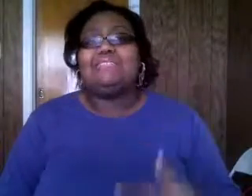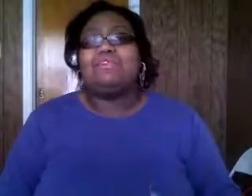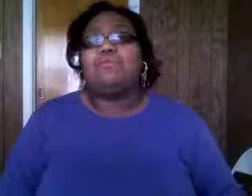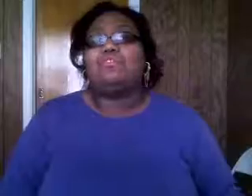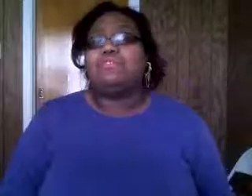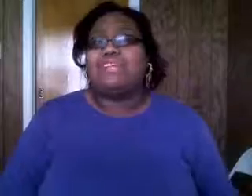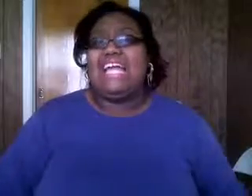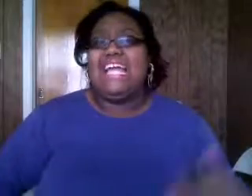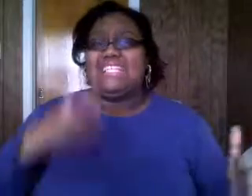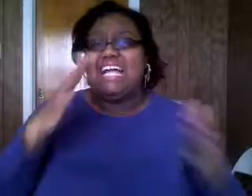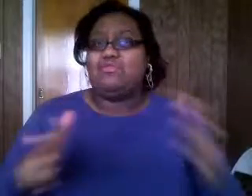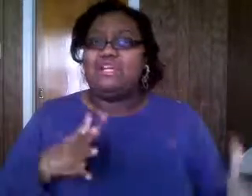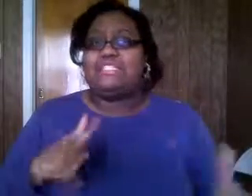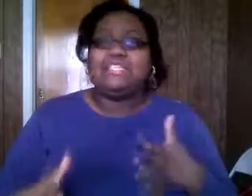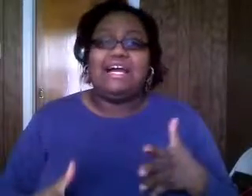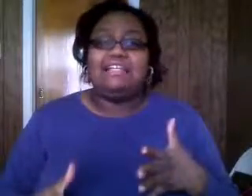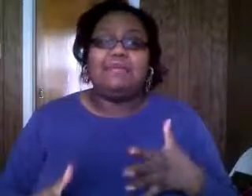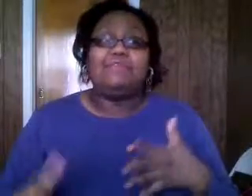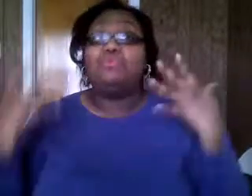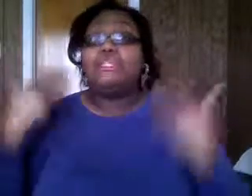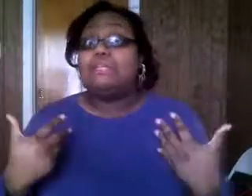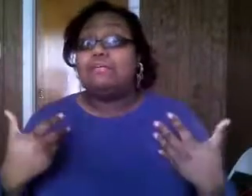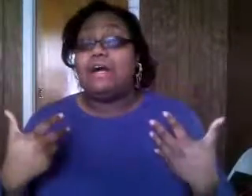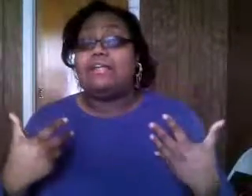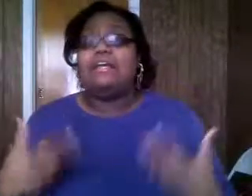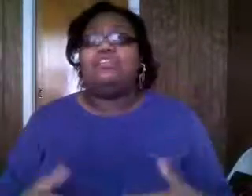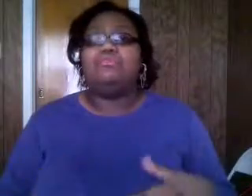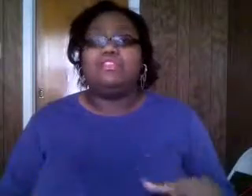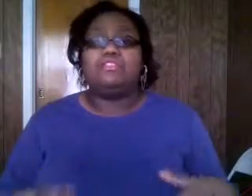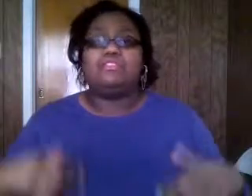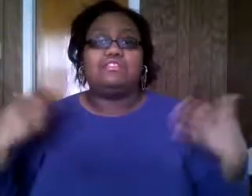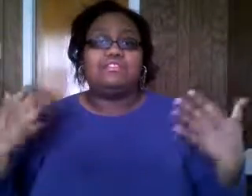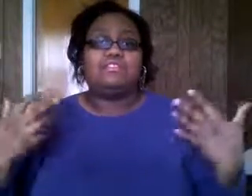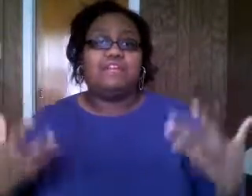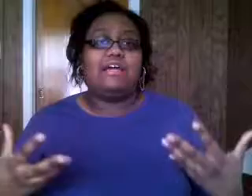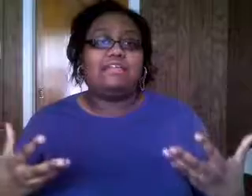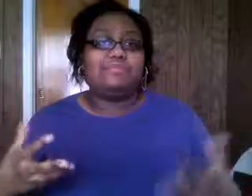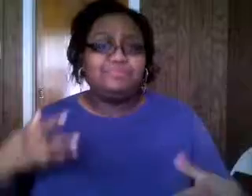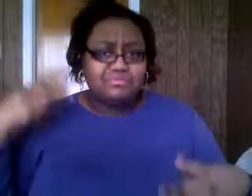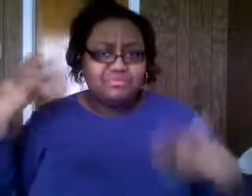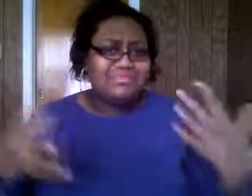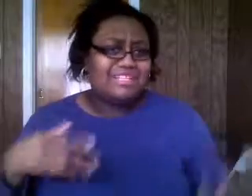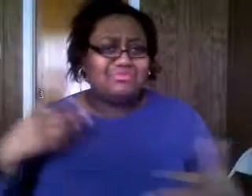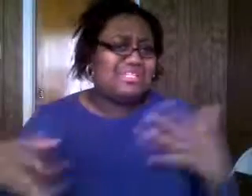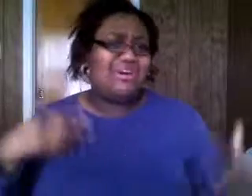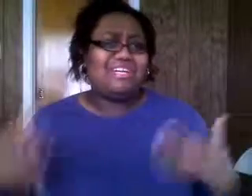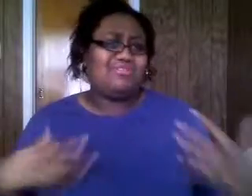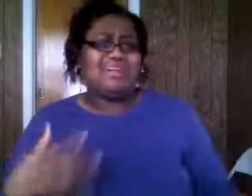sometimes we do live in an anti-christ society i mean if you really think about it you think that this this society it's really all that christ